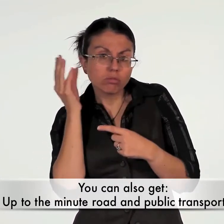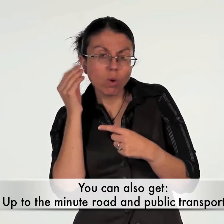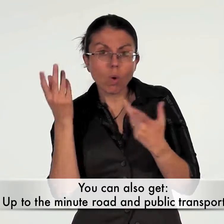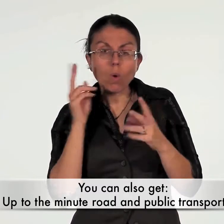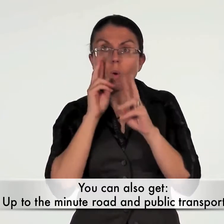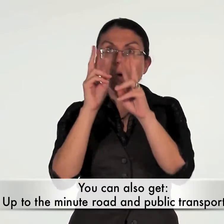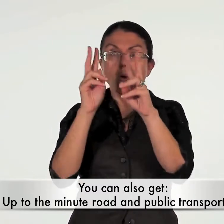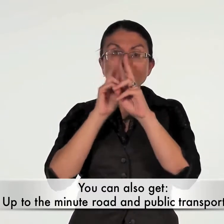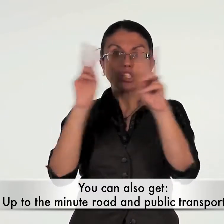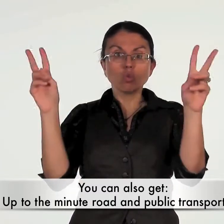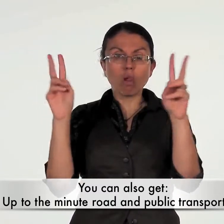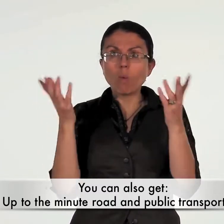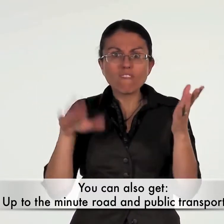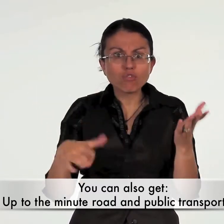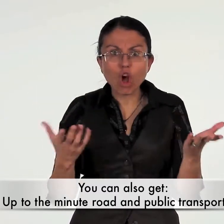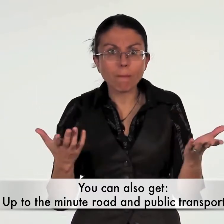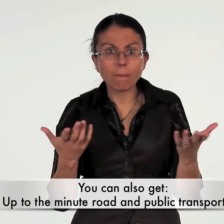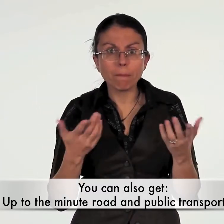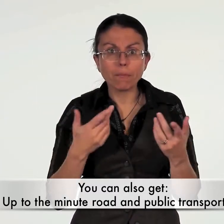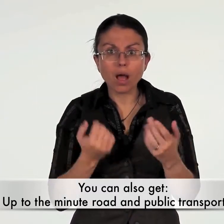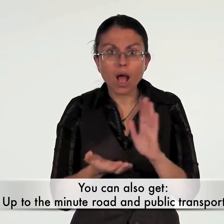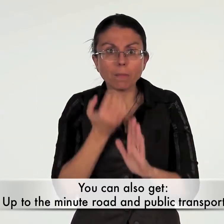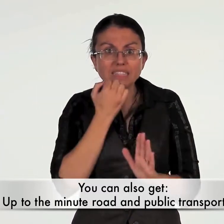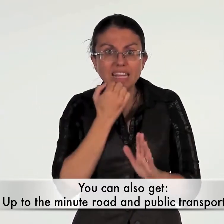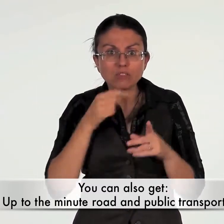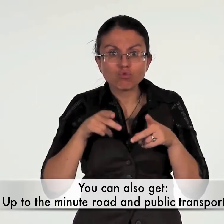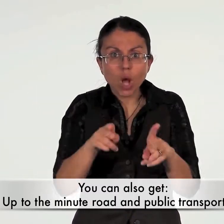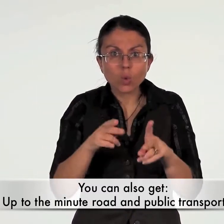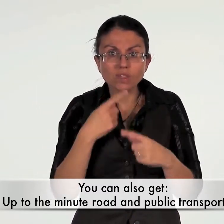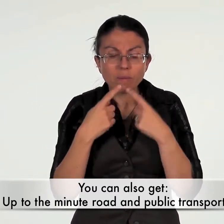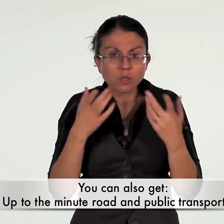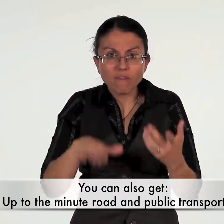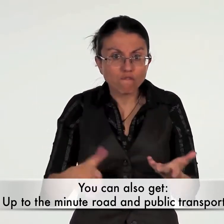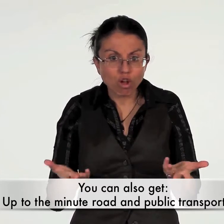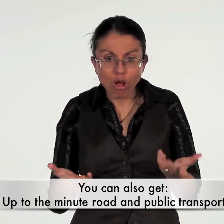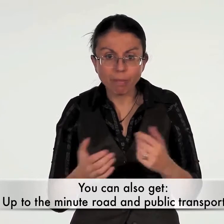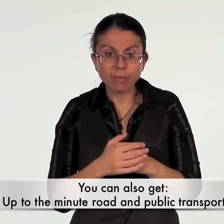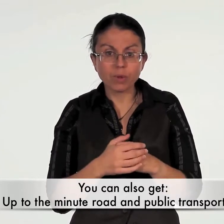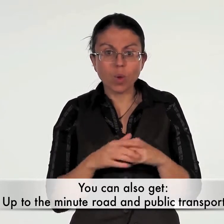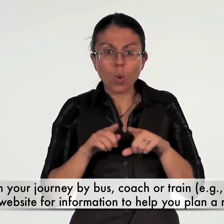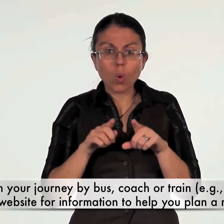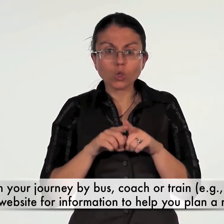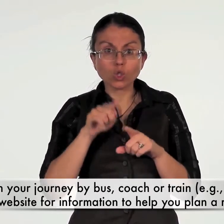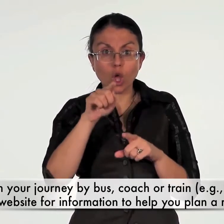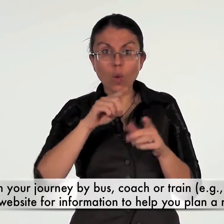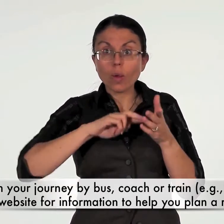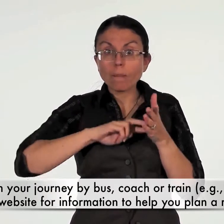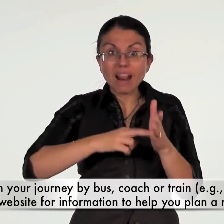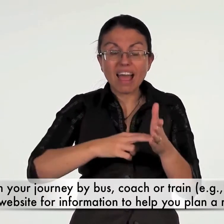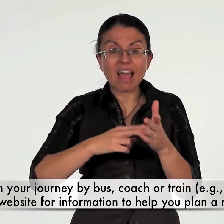also